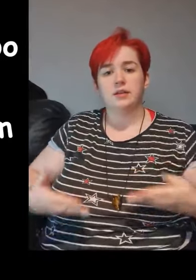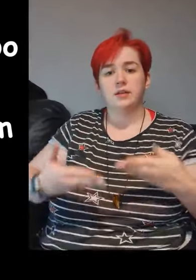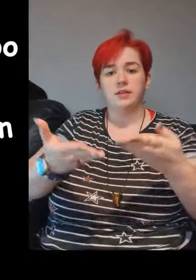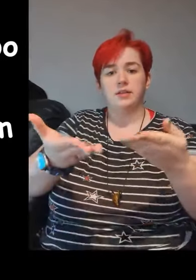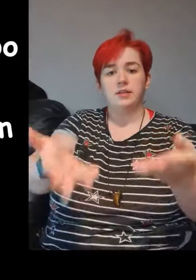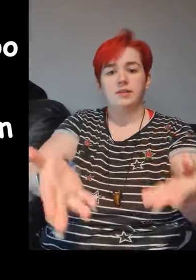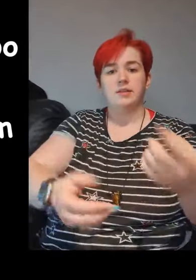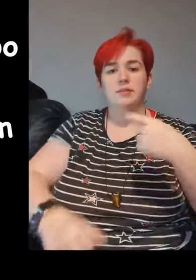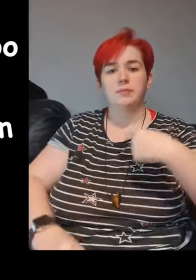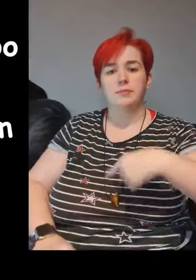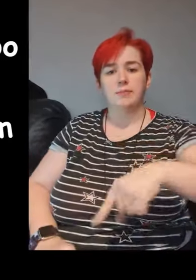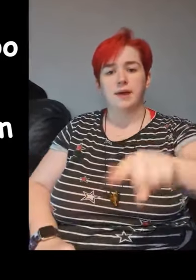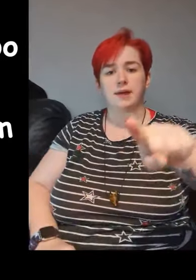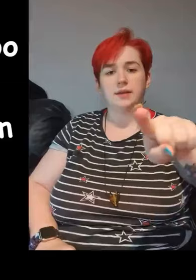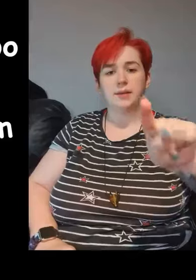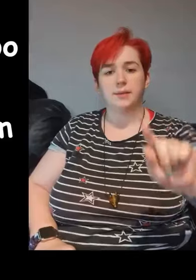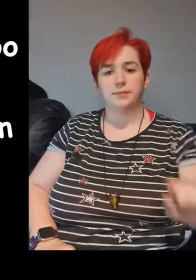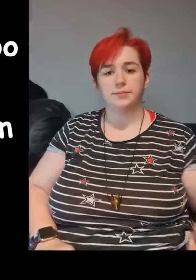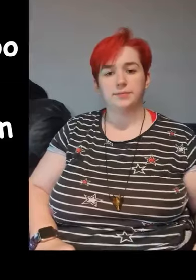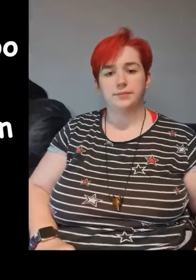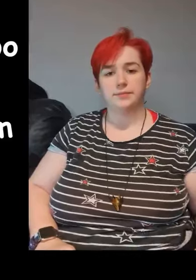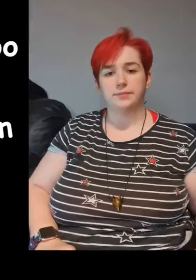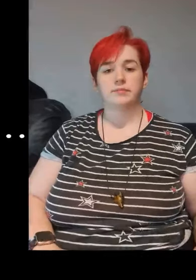sent him back